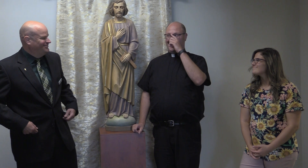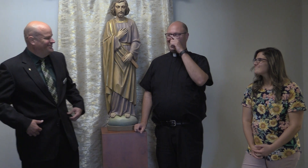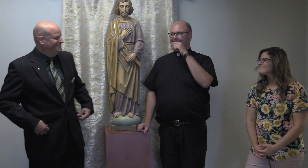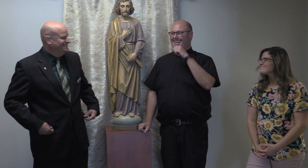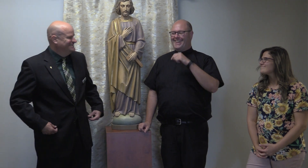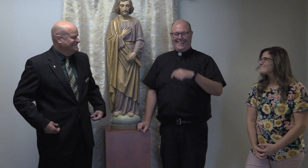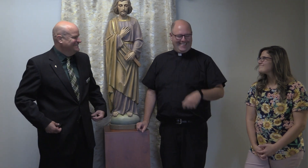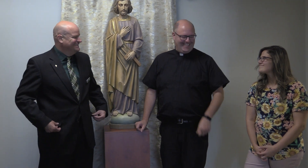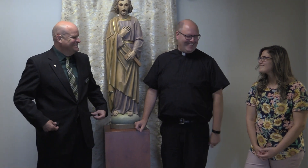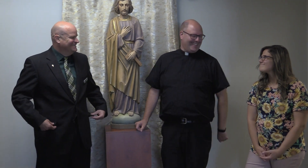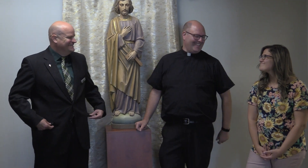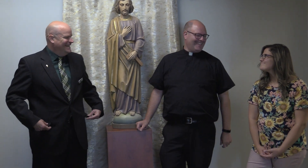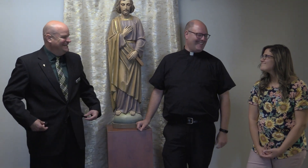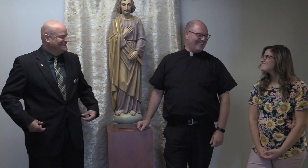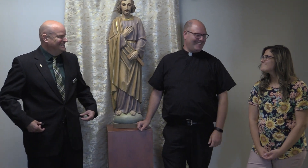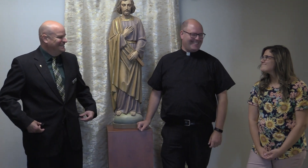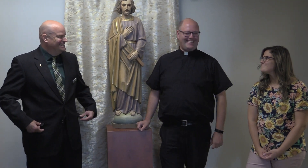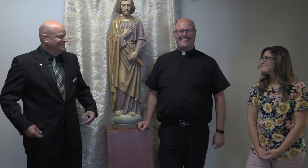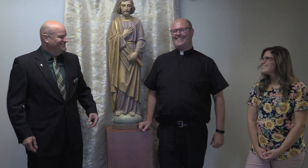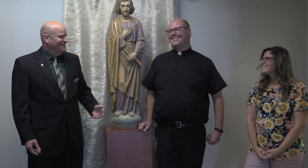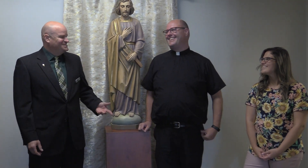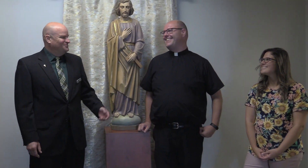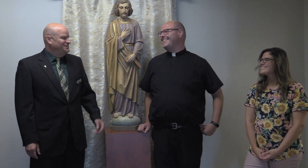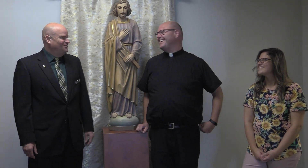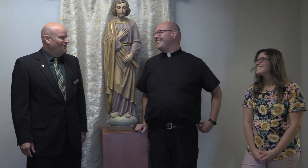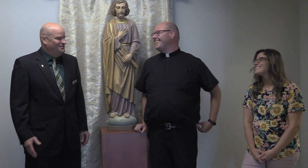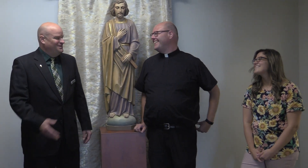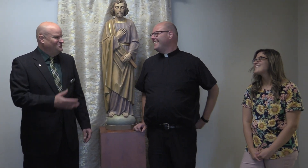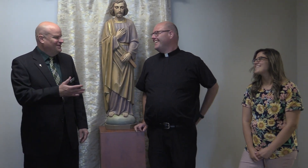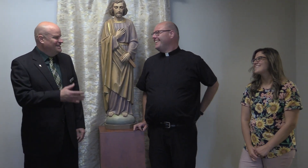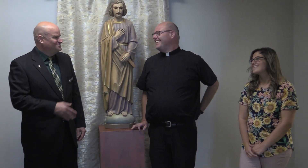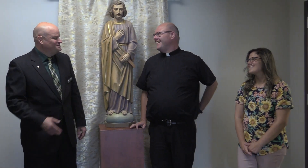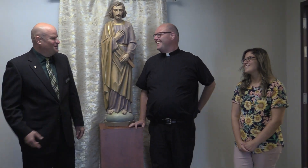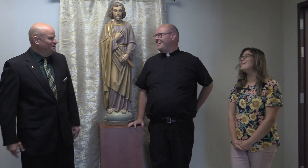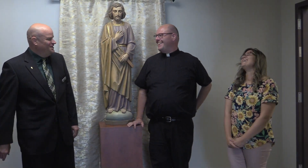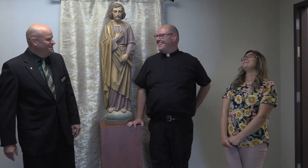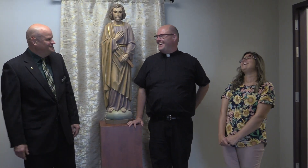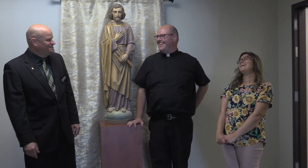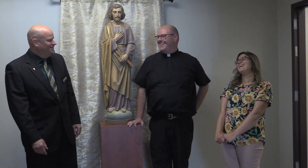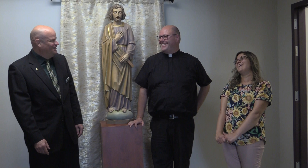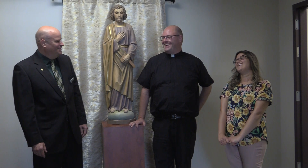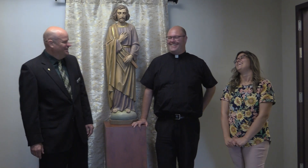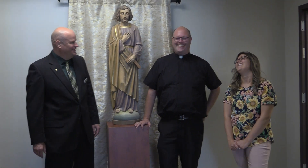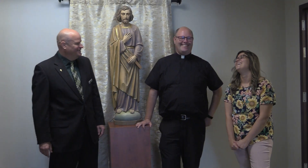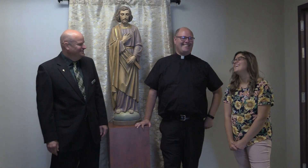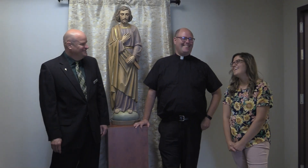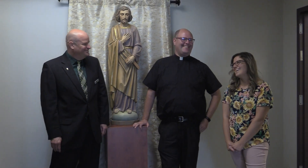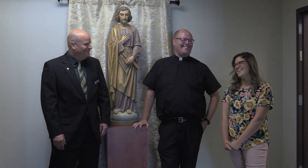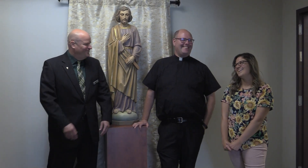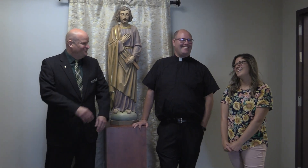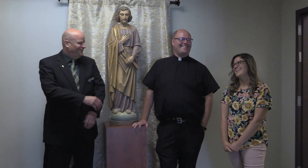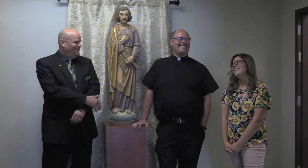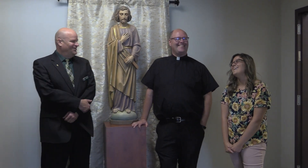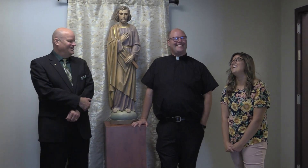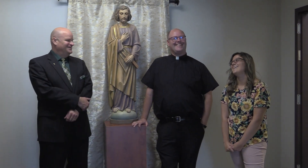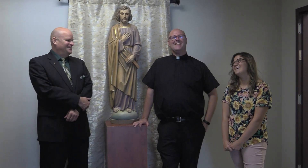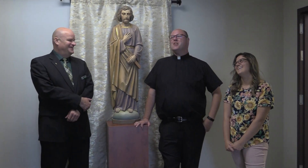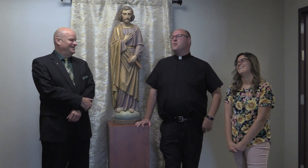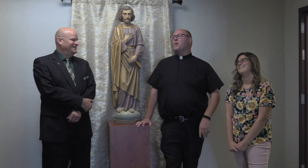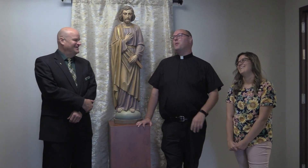13. Not a thing. We've got a swimming pool. I mean, new classrooms going in. So, it's wonderful. Well,